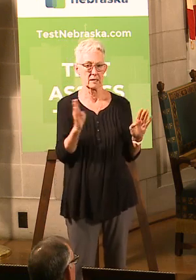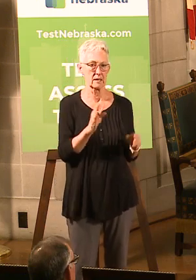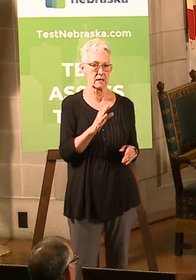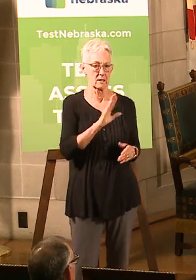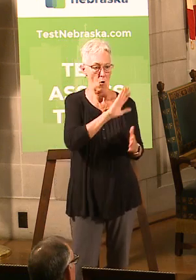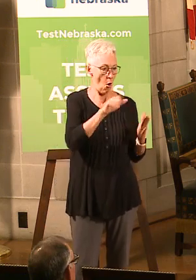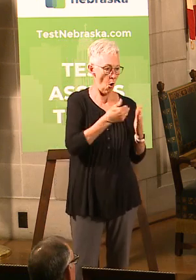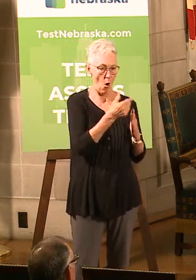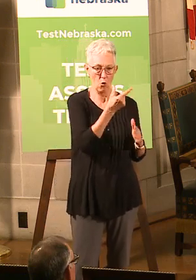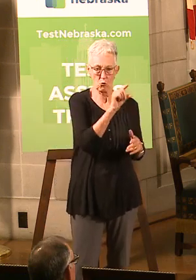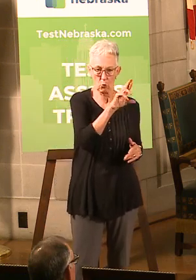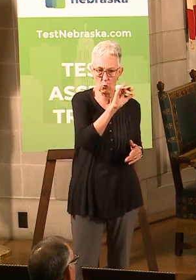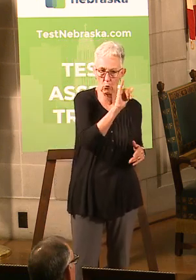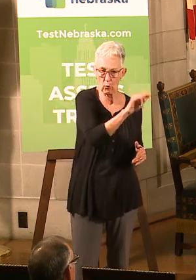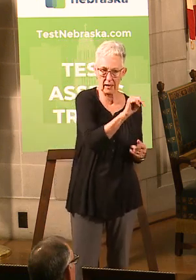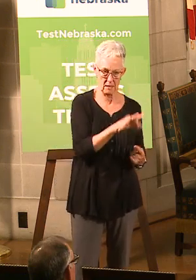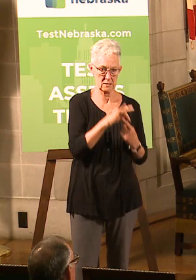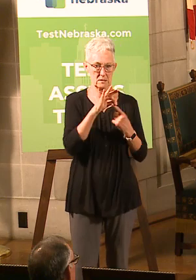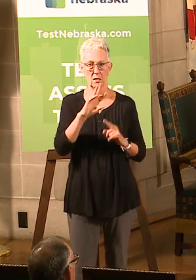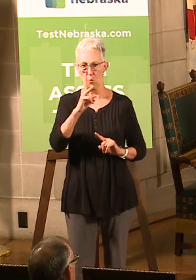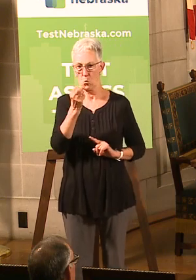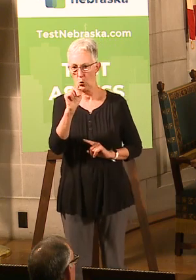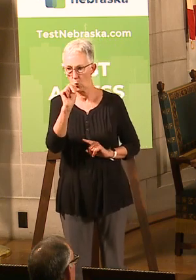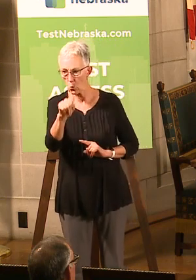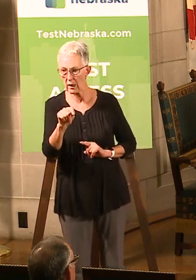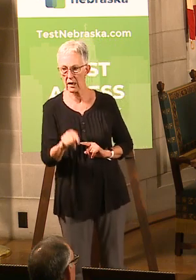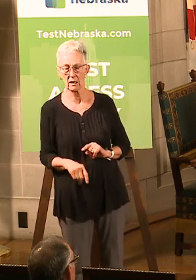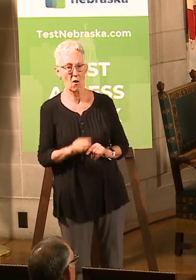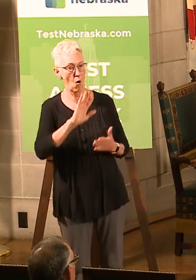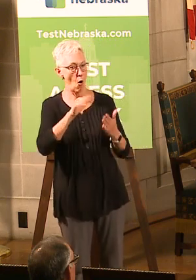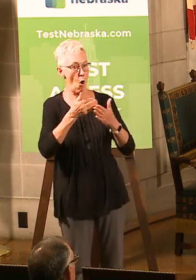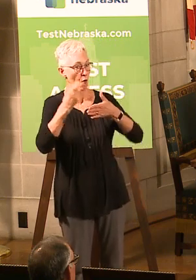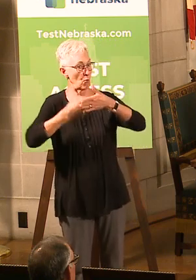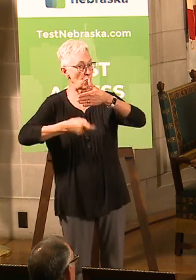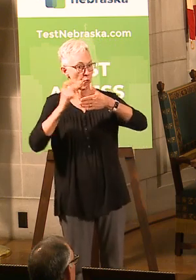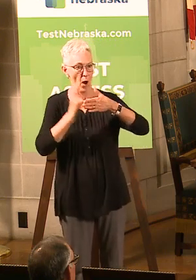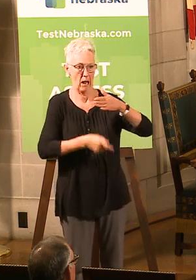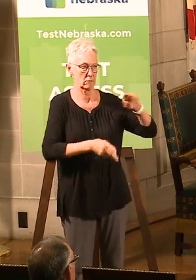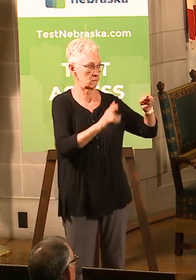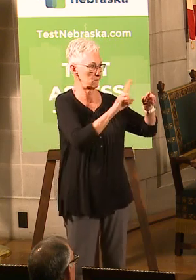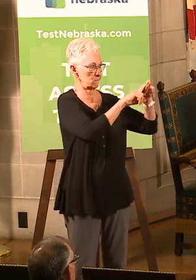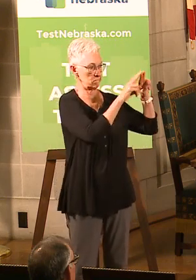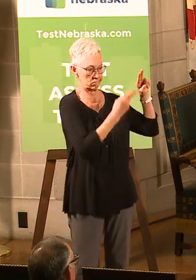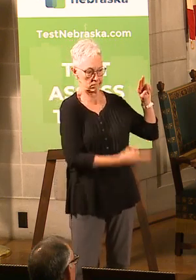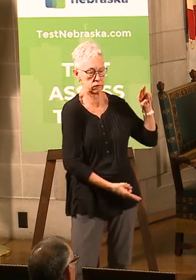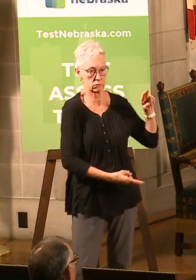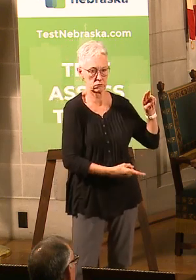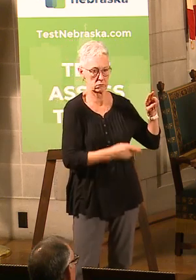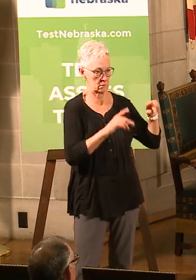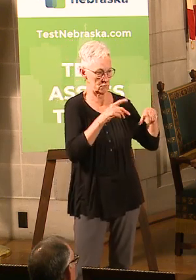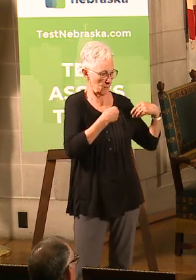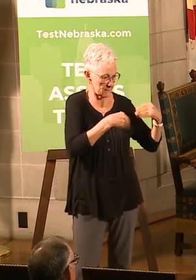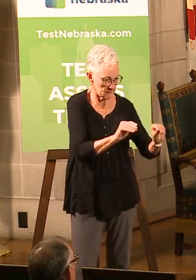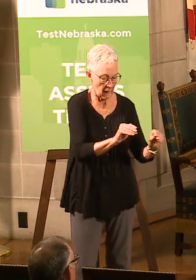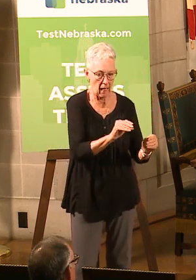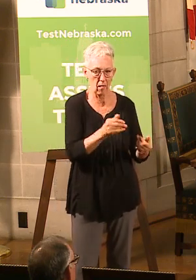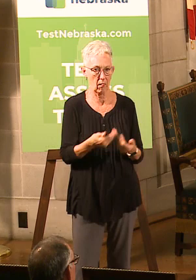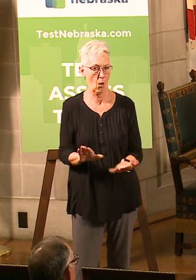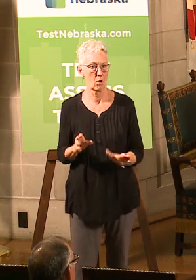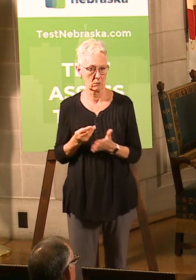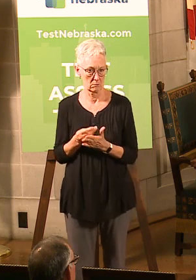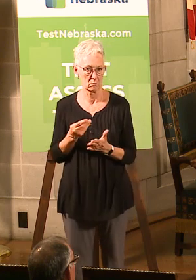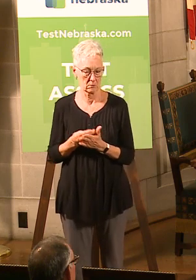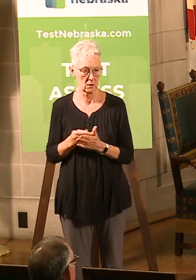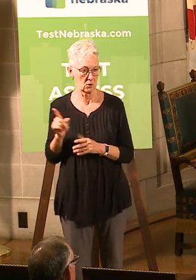maybe wheat, all the corn, soybean, sorghum prices have all dropped off considerably. If we look at the livestock, I